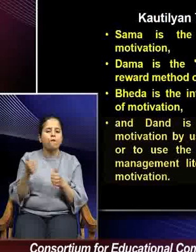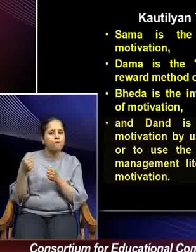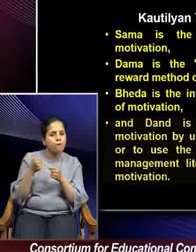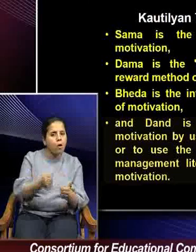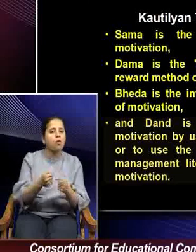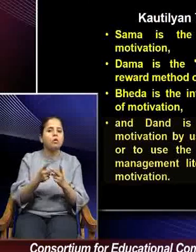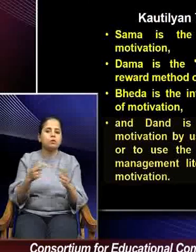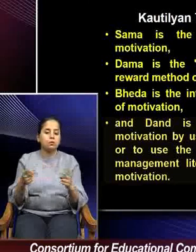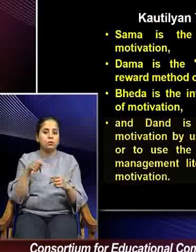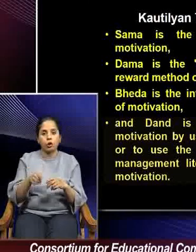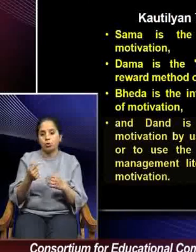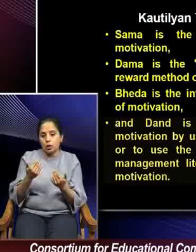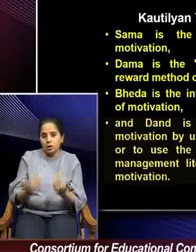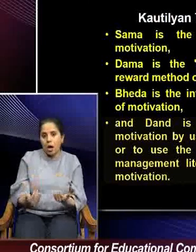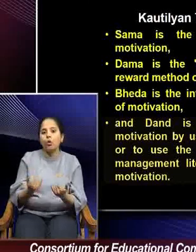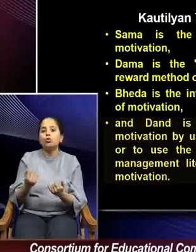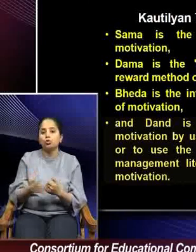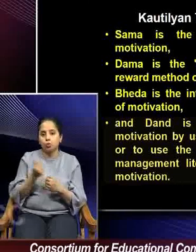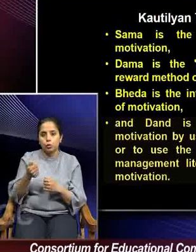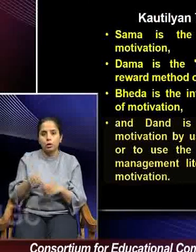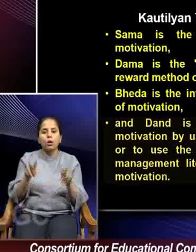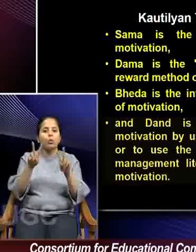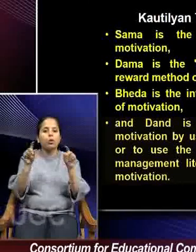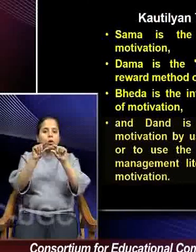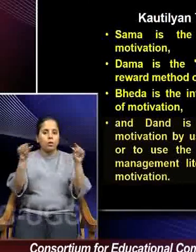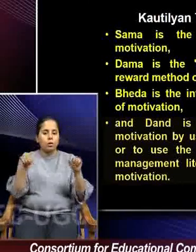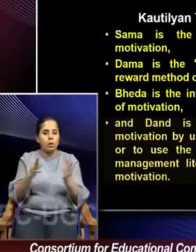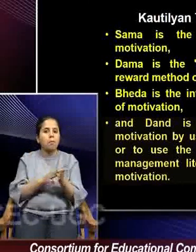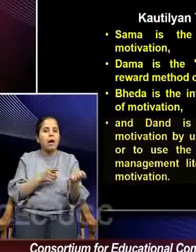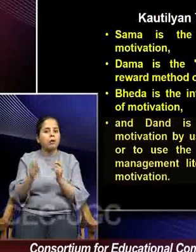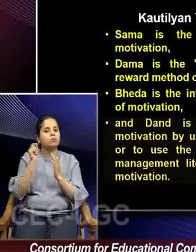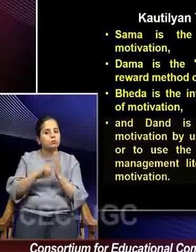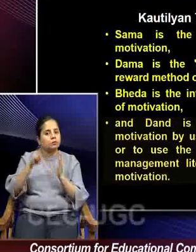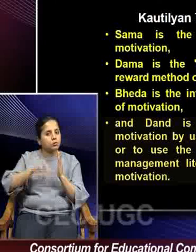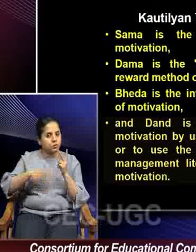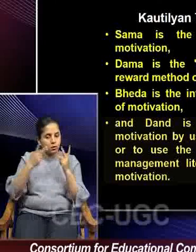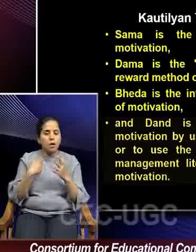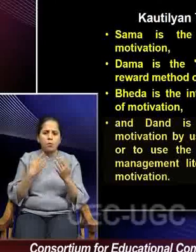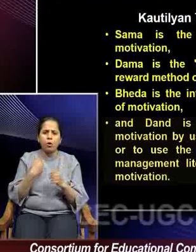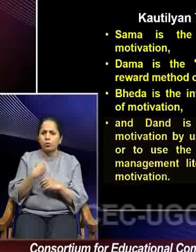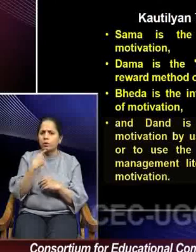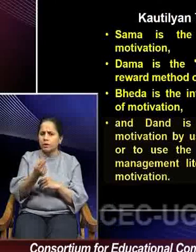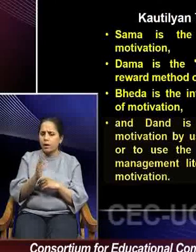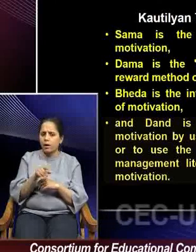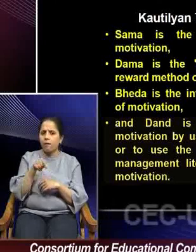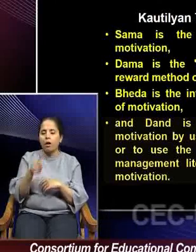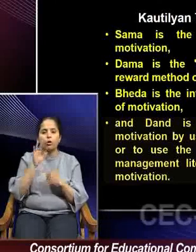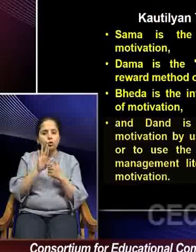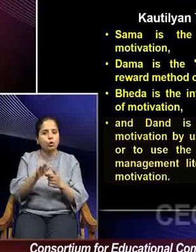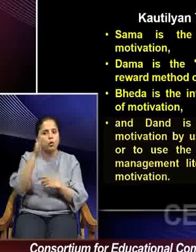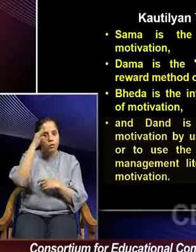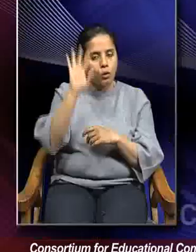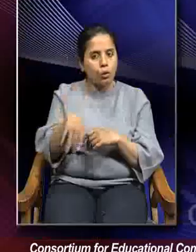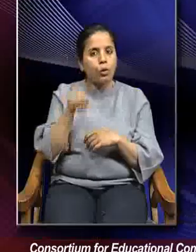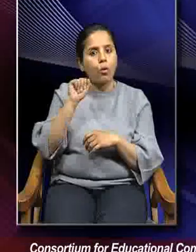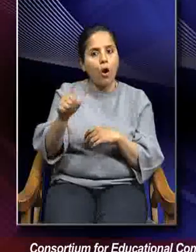To use the current terminology from management literature, I would say it is indicating towards theory X